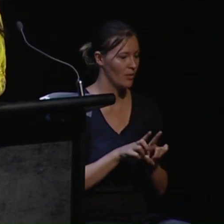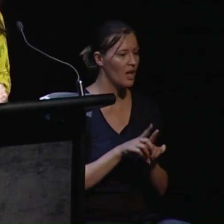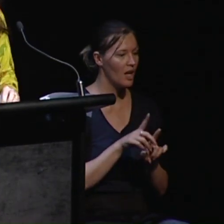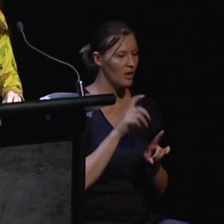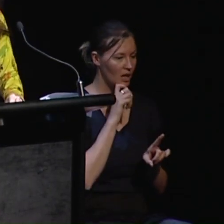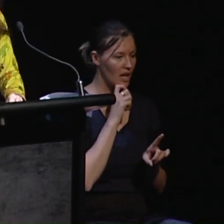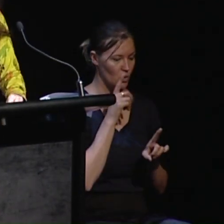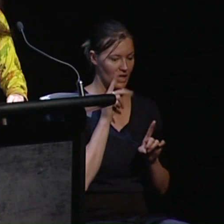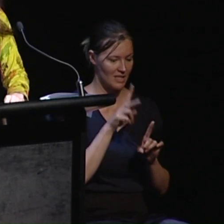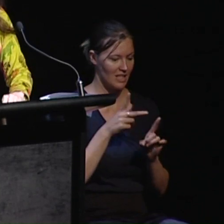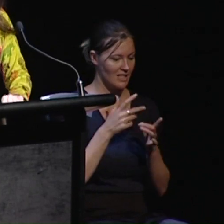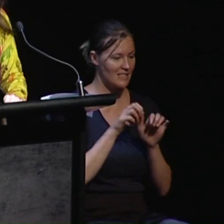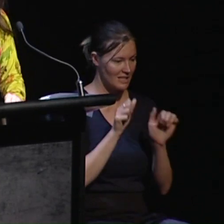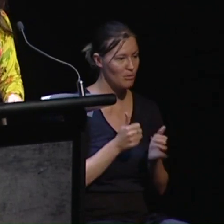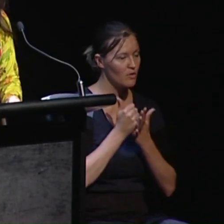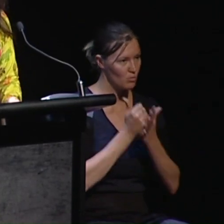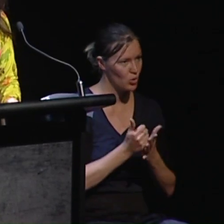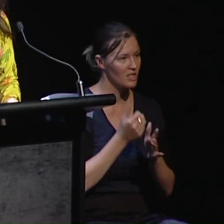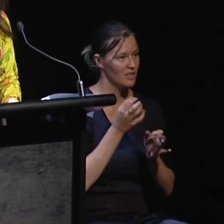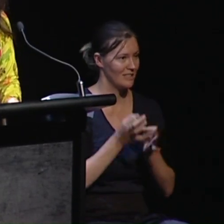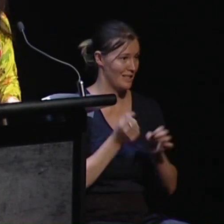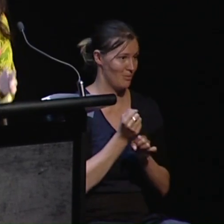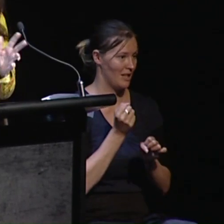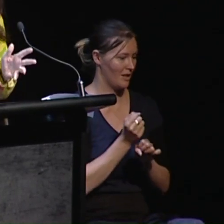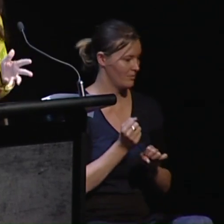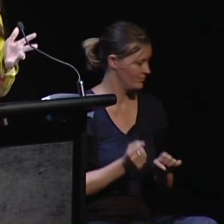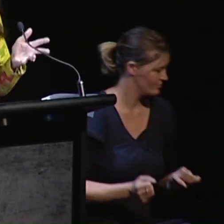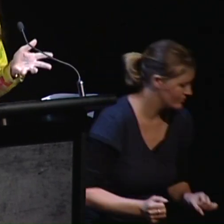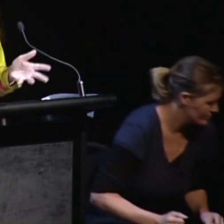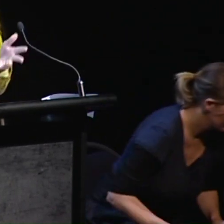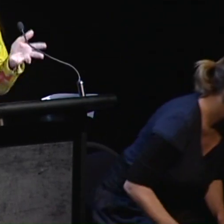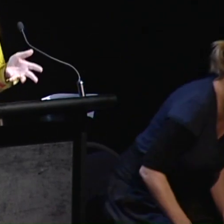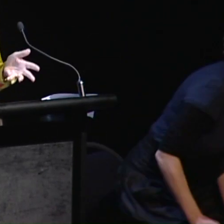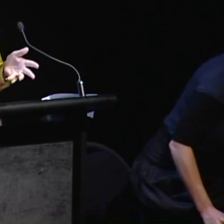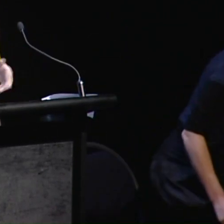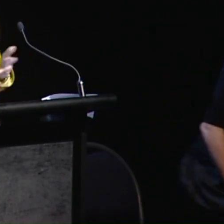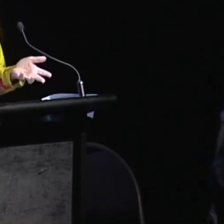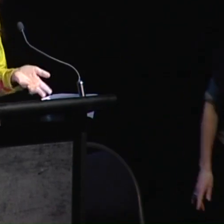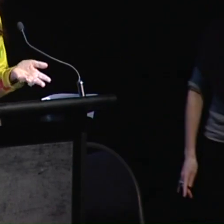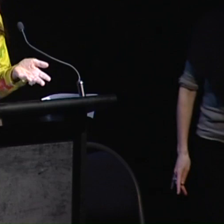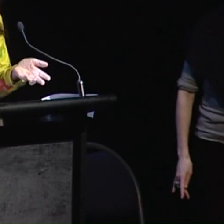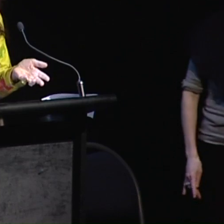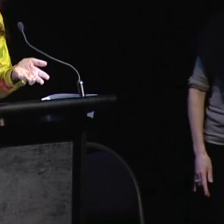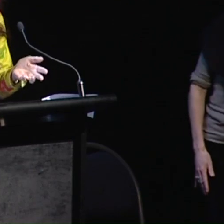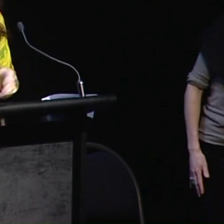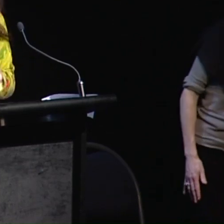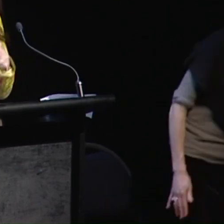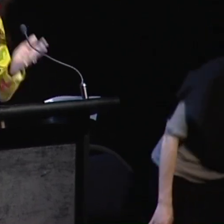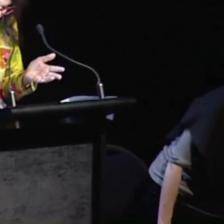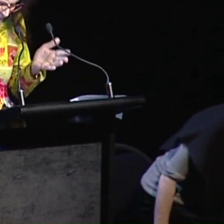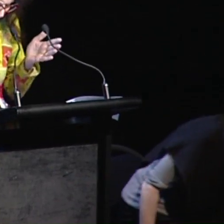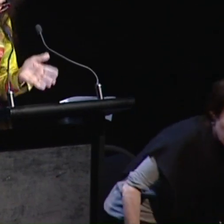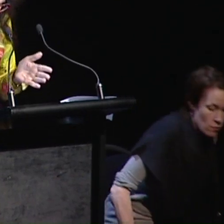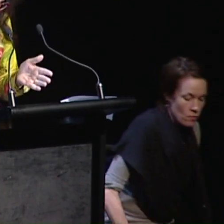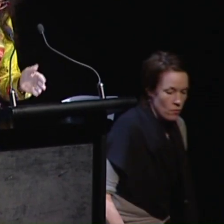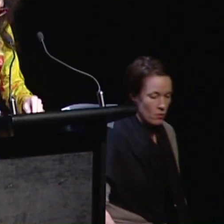of supported decision making. Now I want to suggest that we can start with systems but